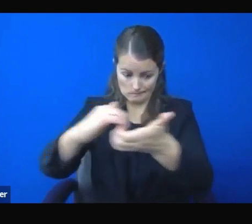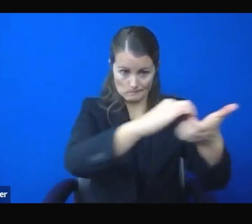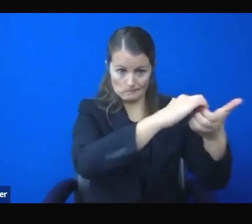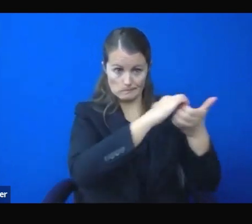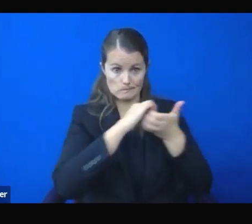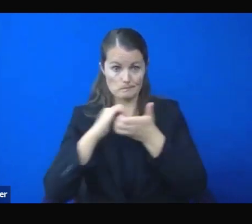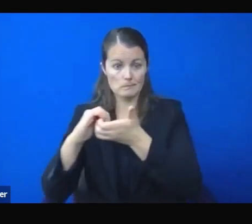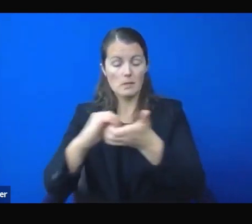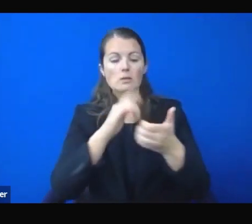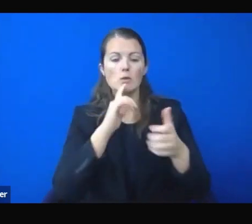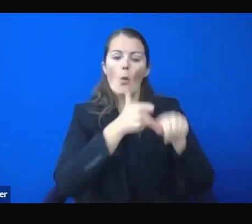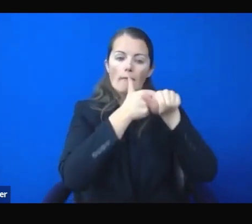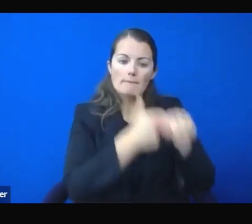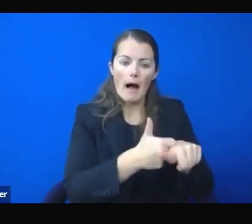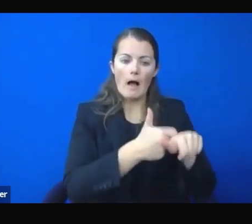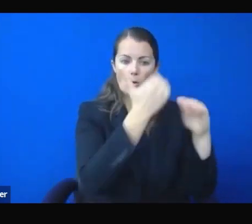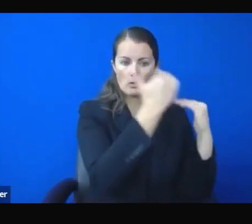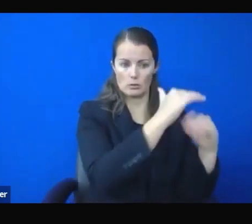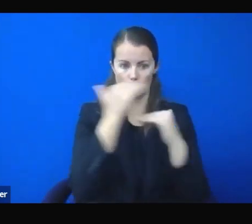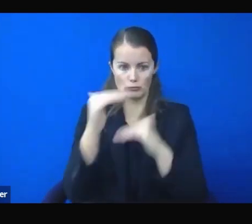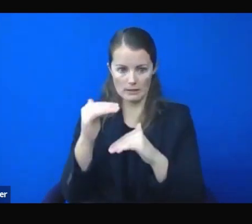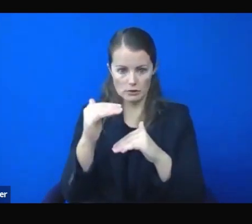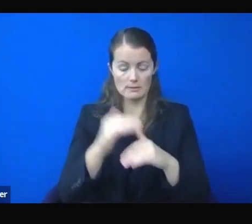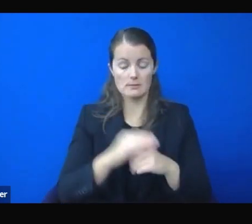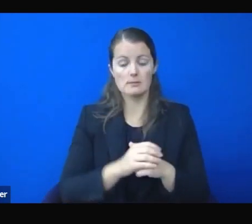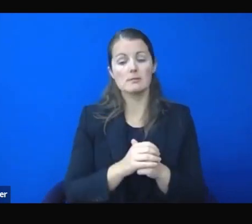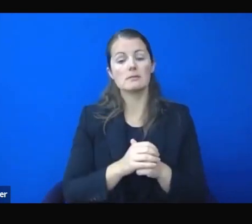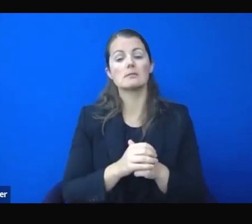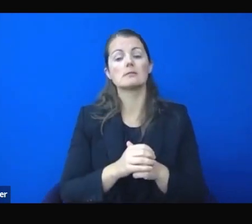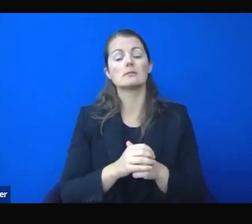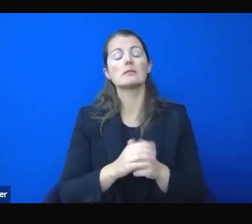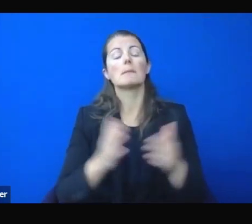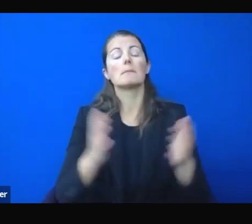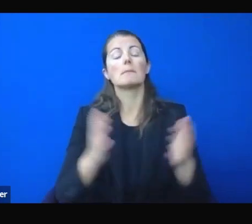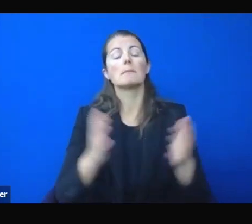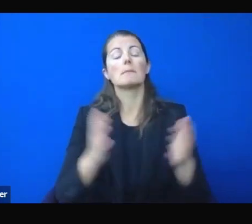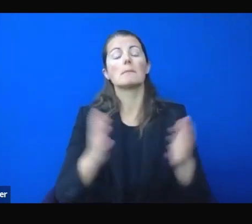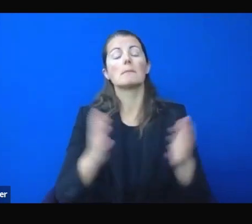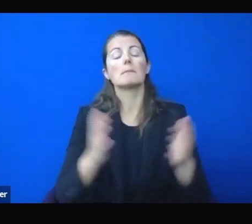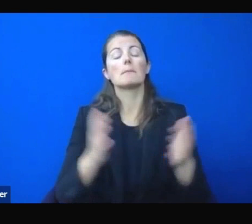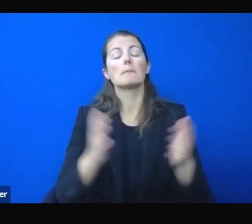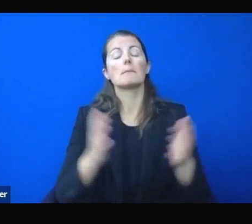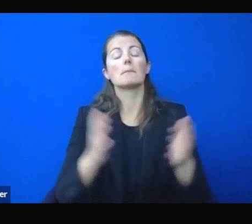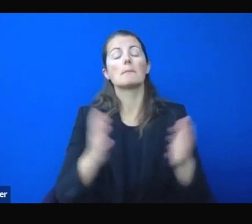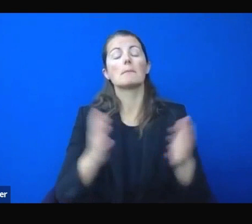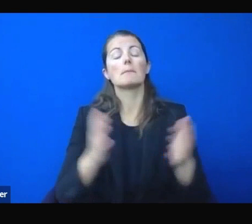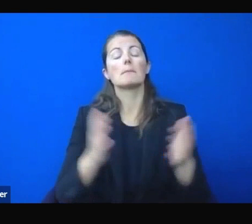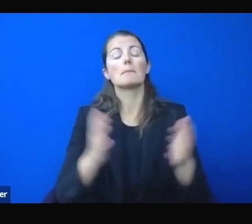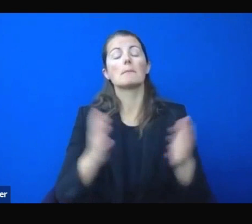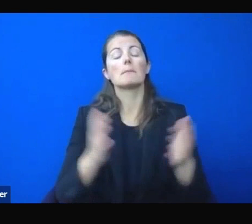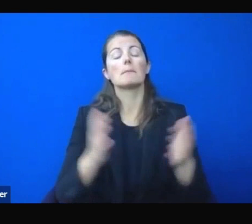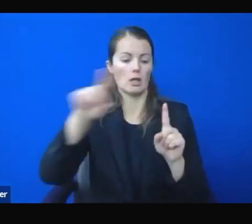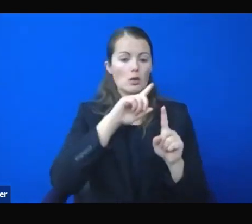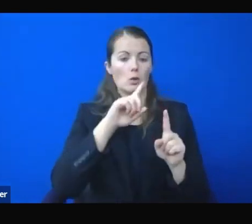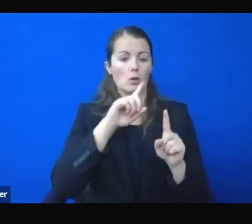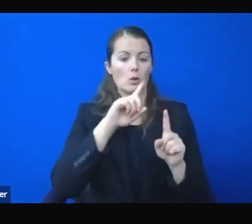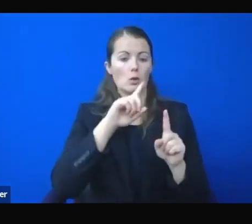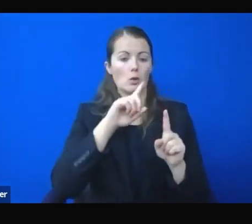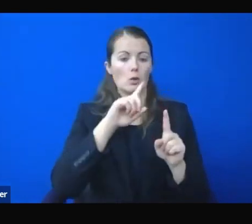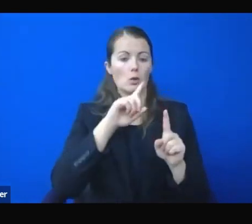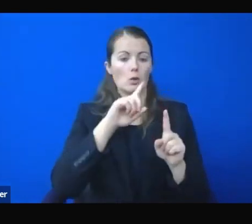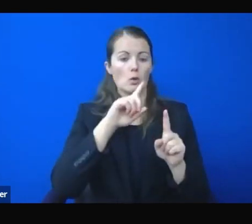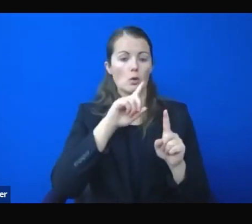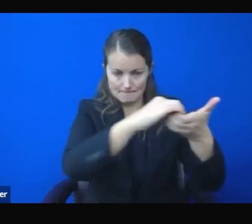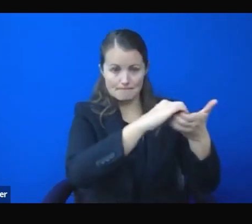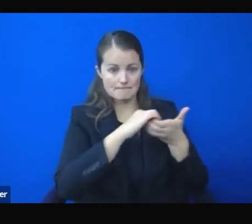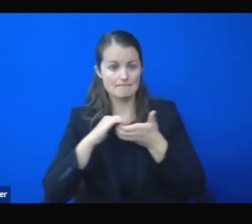And I call upon all of you to join in helping our state make it through this. I don't say this is a threat, but it's a reflection of